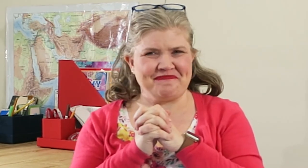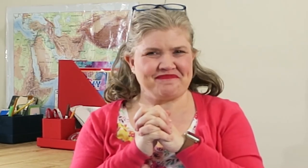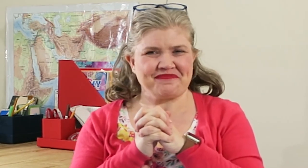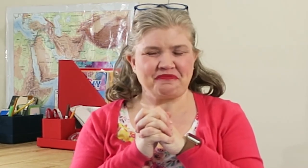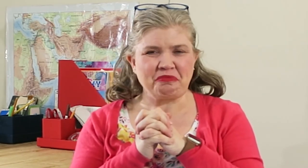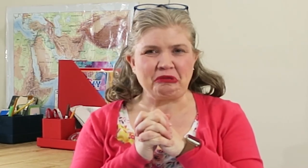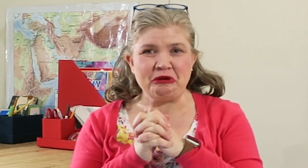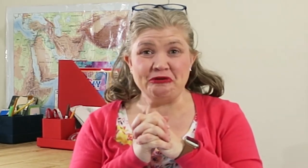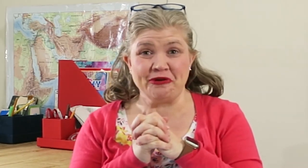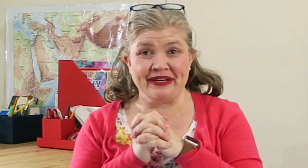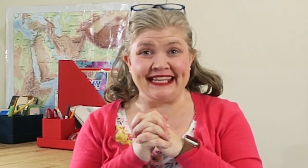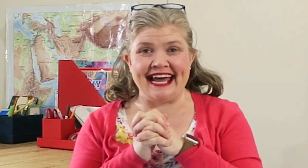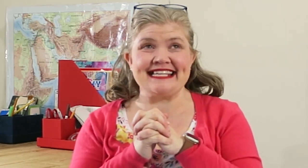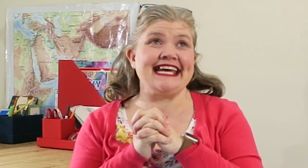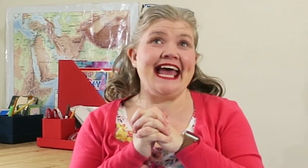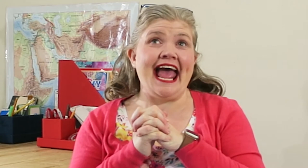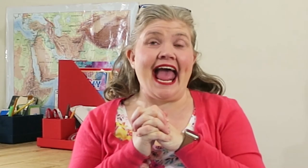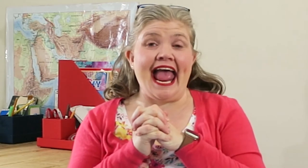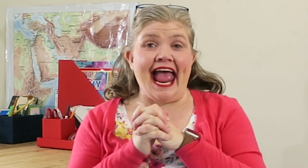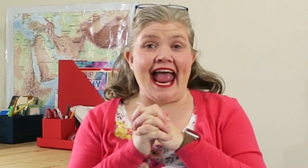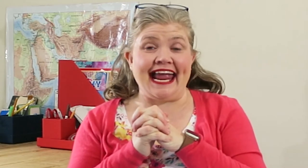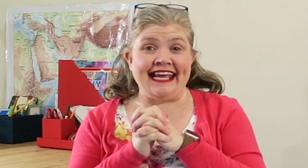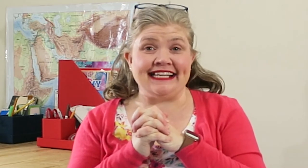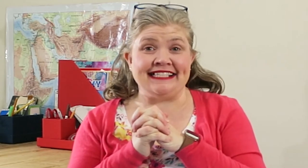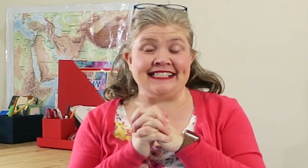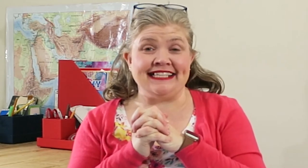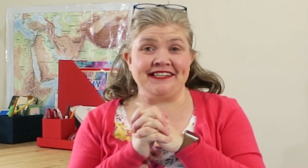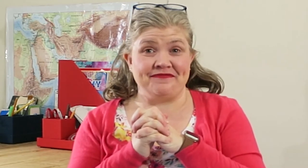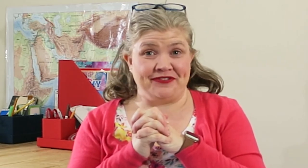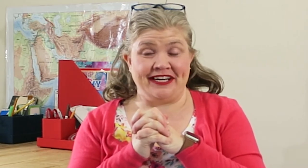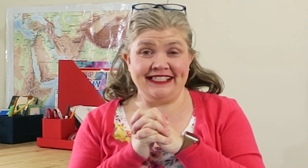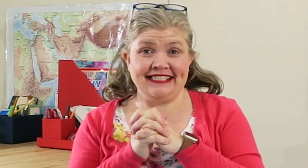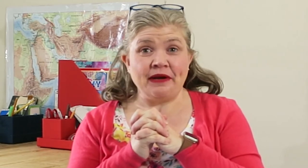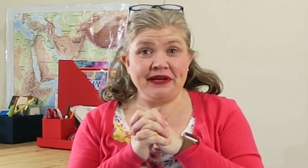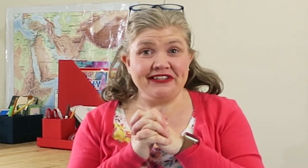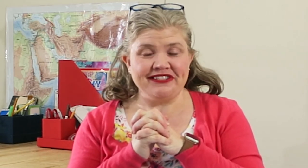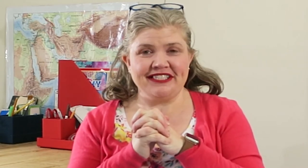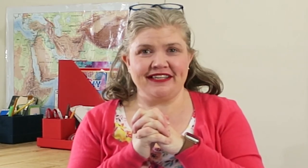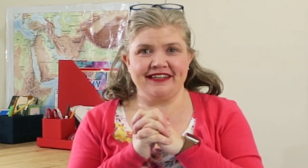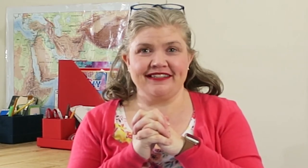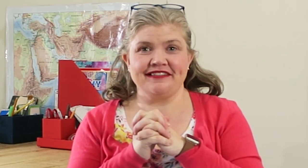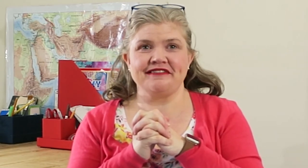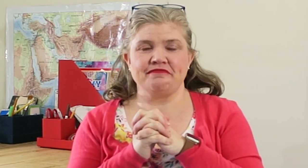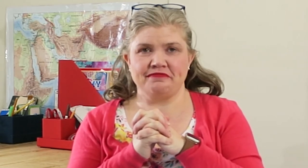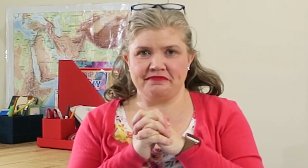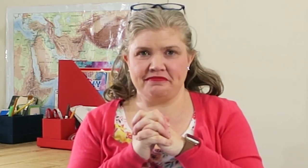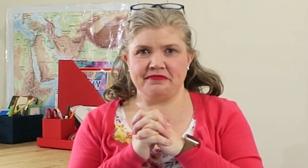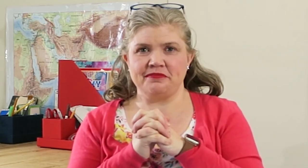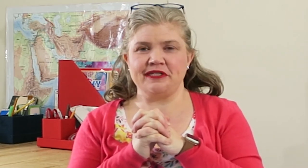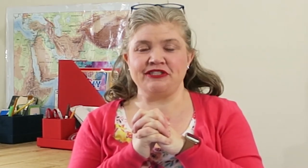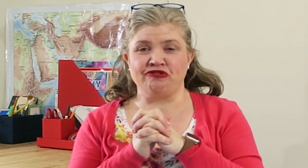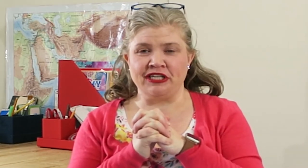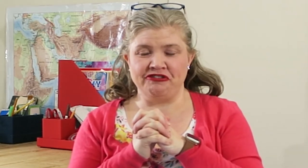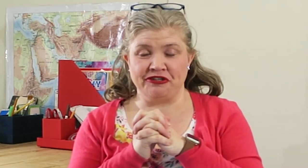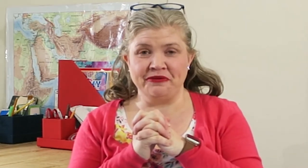who coined that. And for us some years it's wrong true,